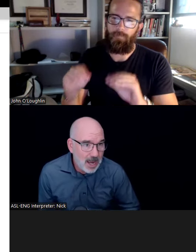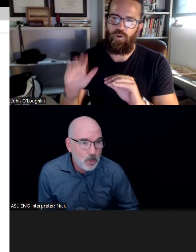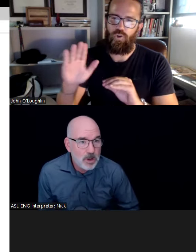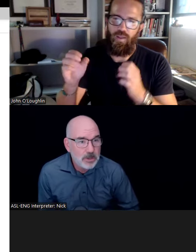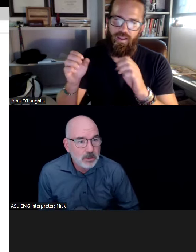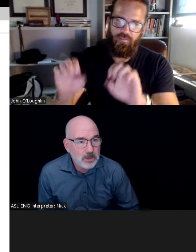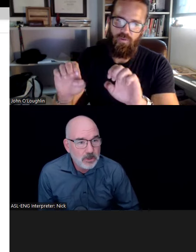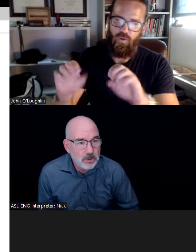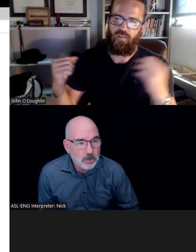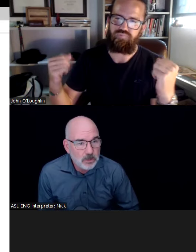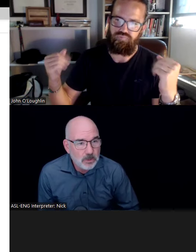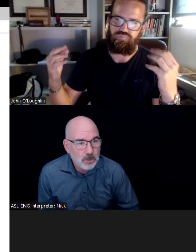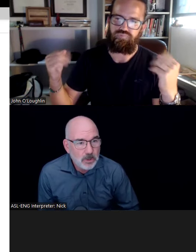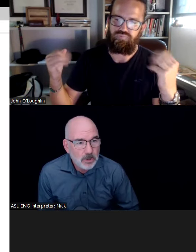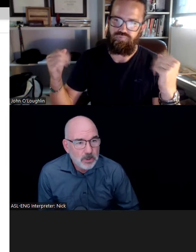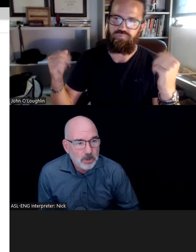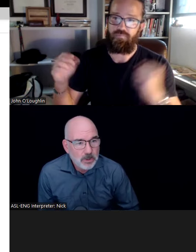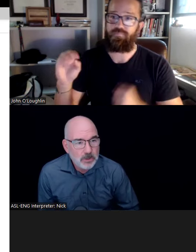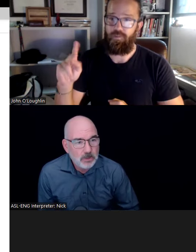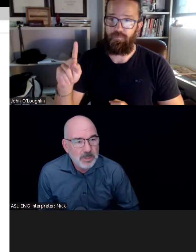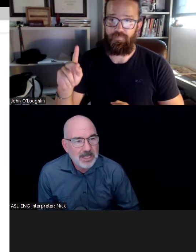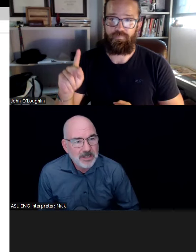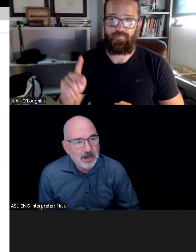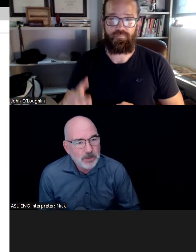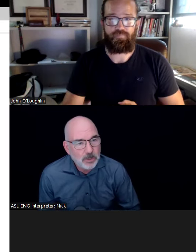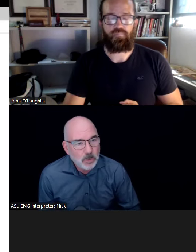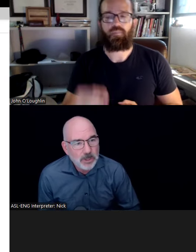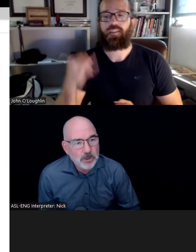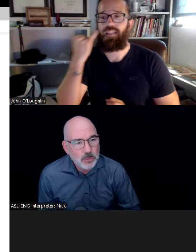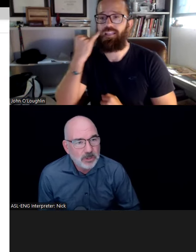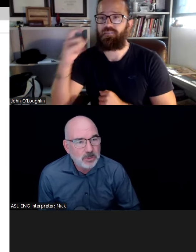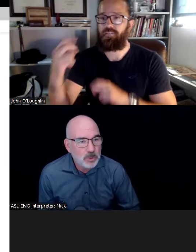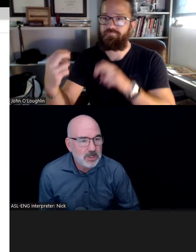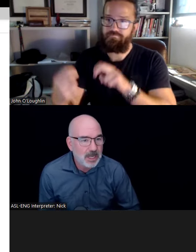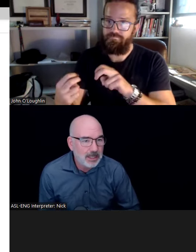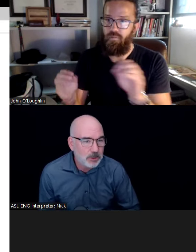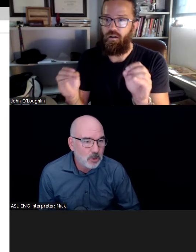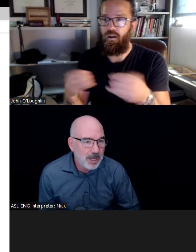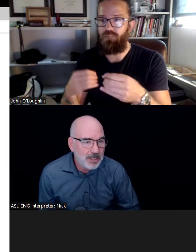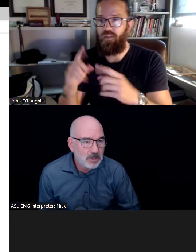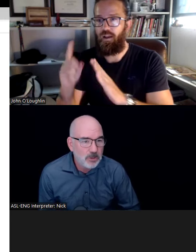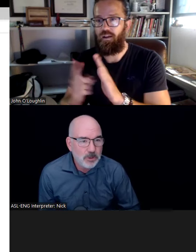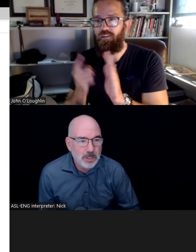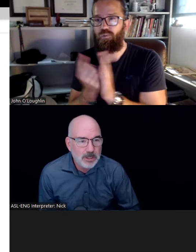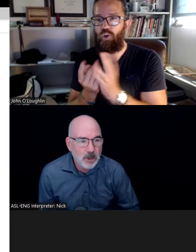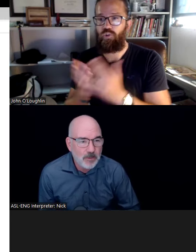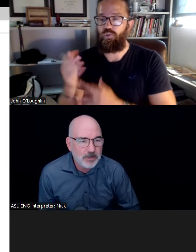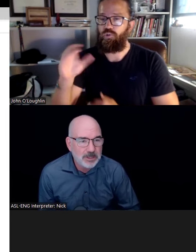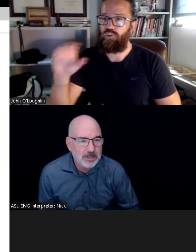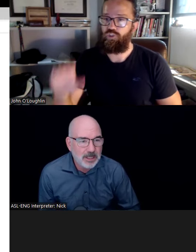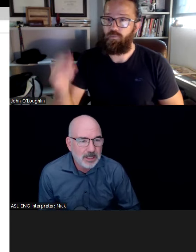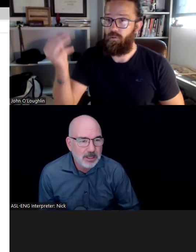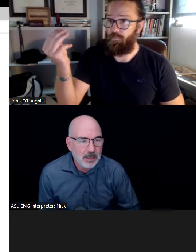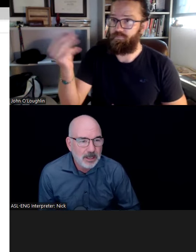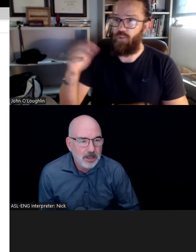I want you to be in an environment where you are exposed to sign language, okay? So if you're in the office,